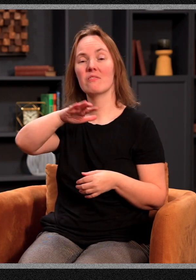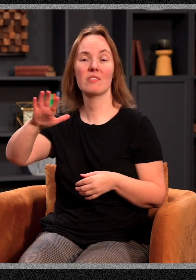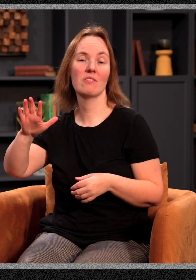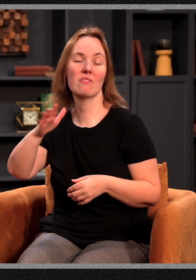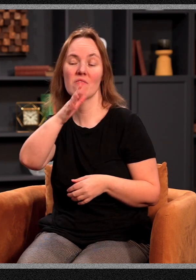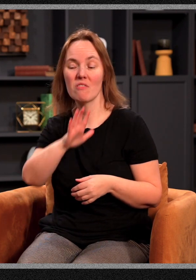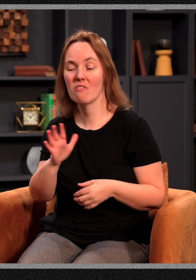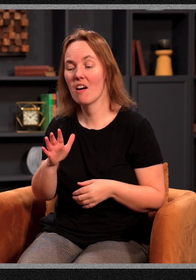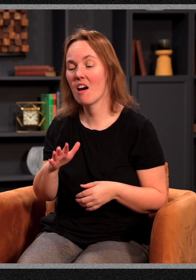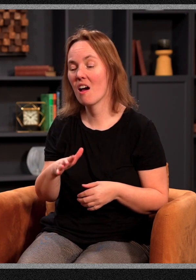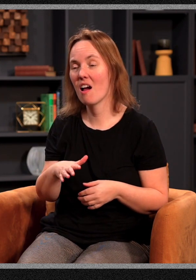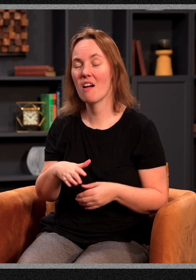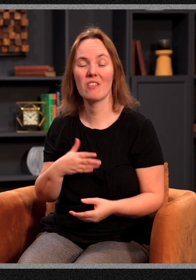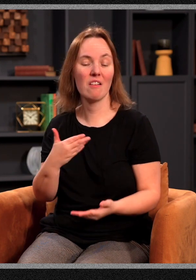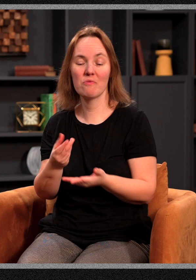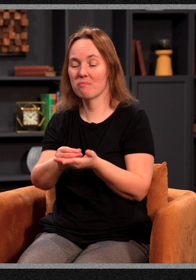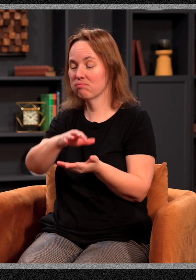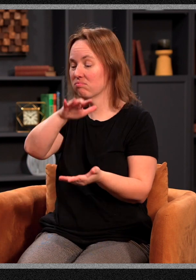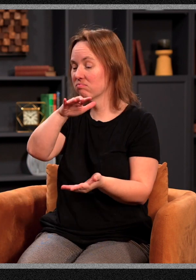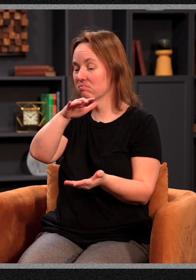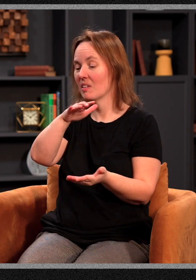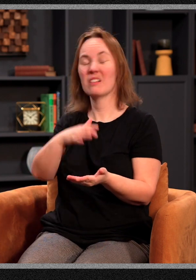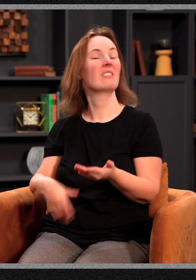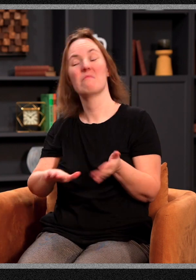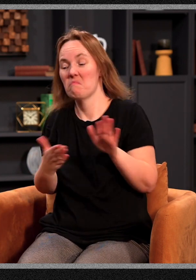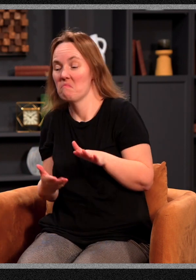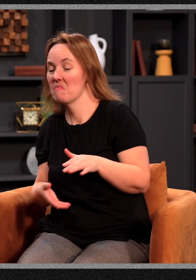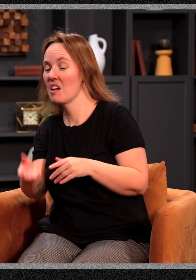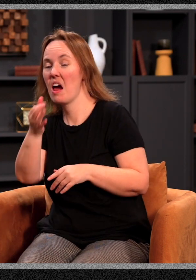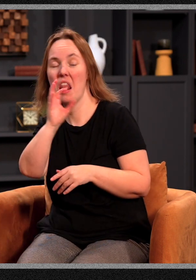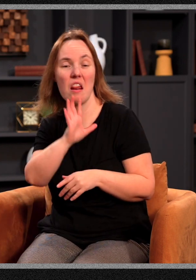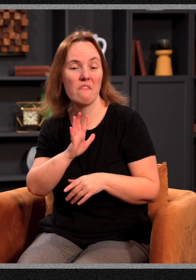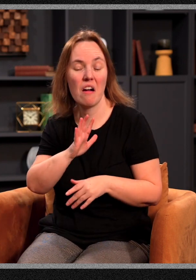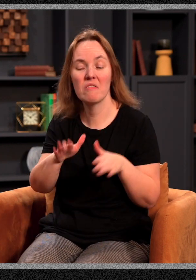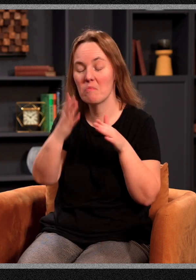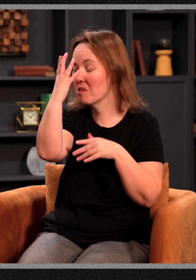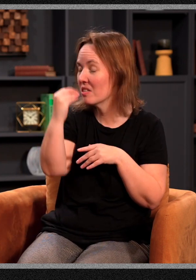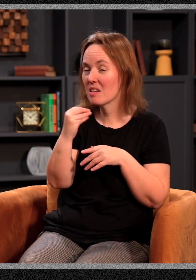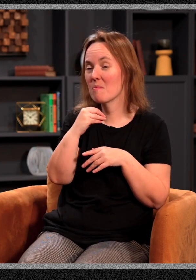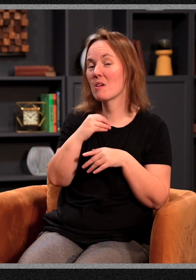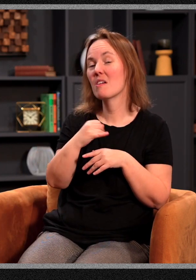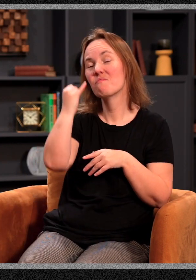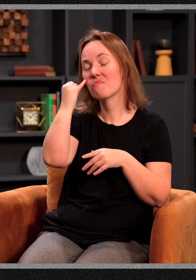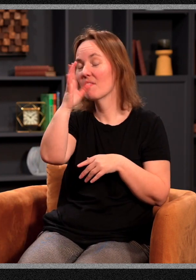I'm going to have a house on the lake, everybody's going to love me, I'm going to die at 95 in my sleep. If God is really in control.